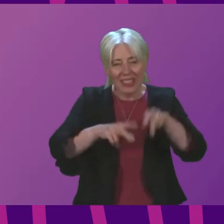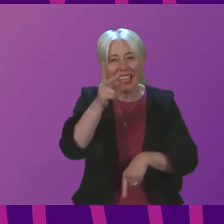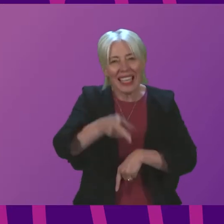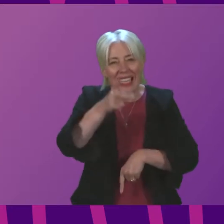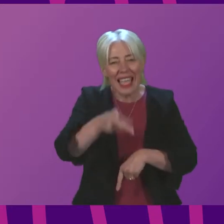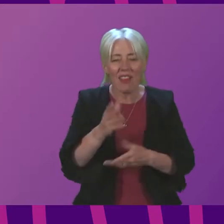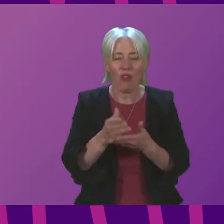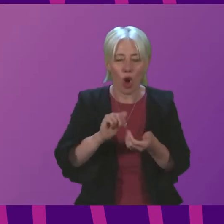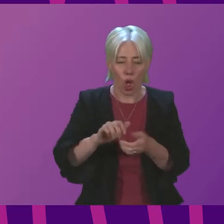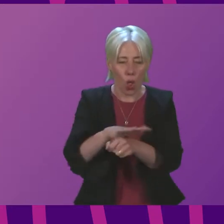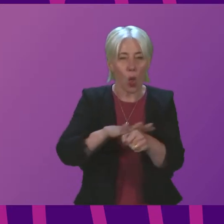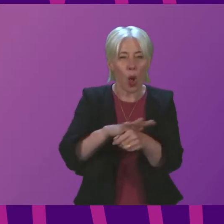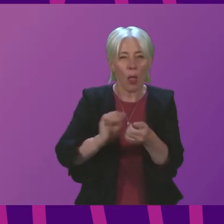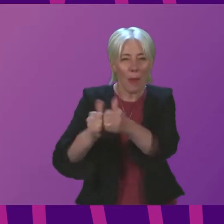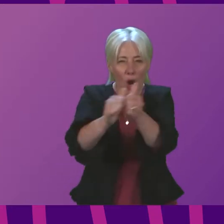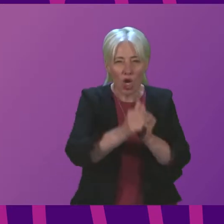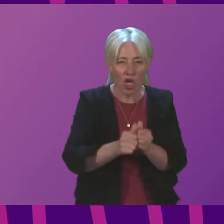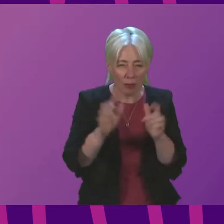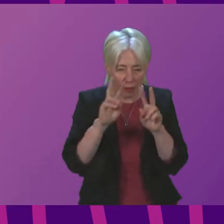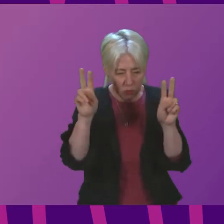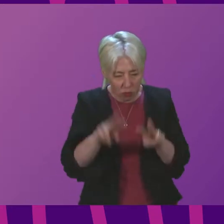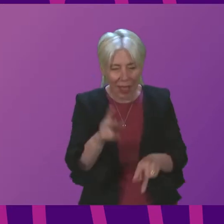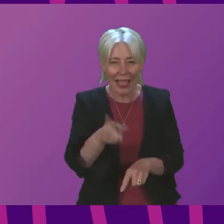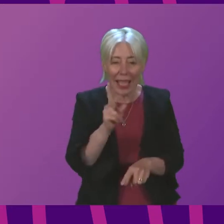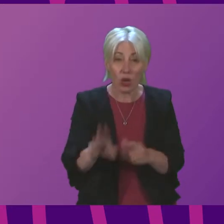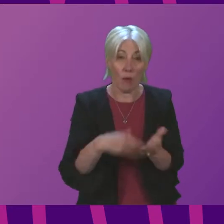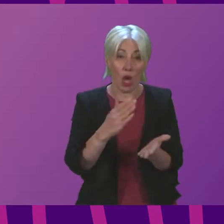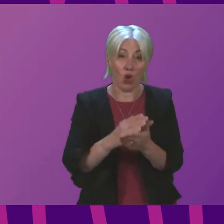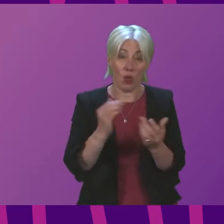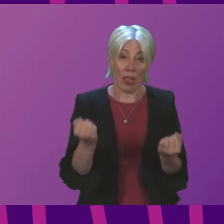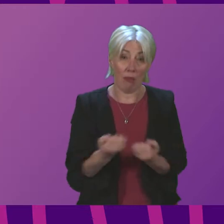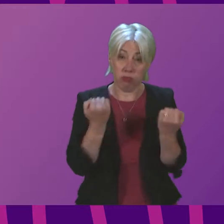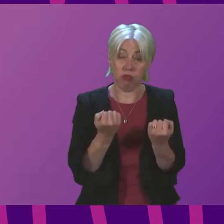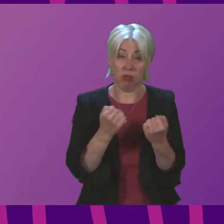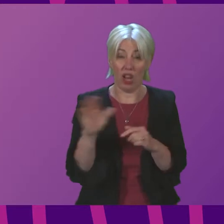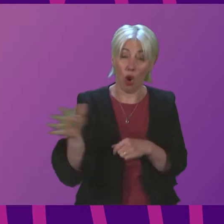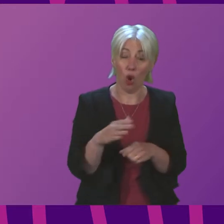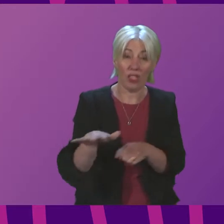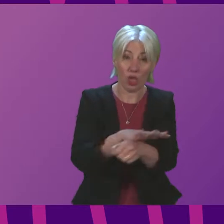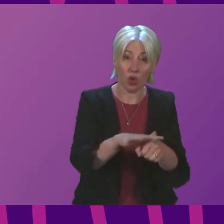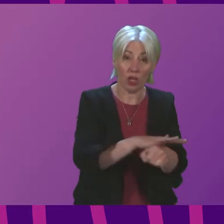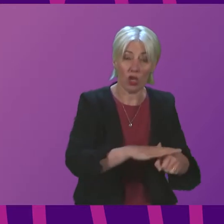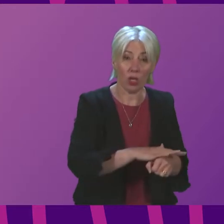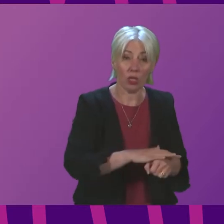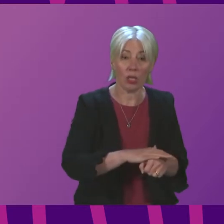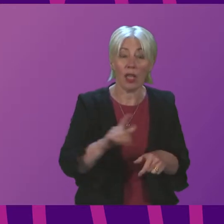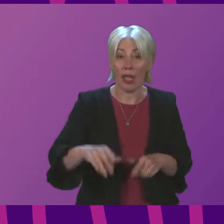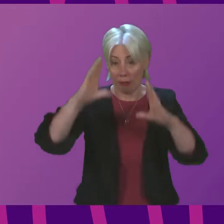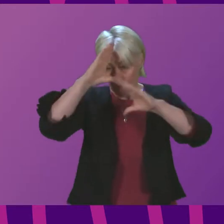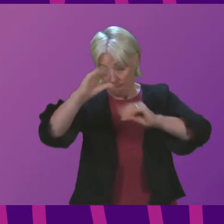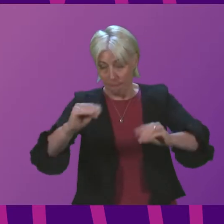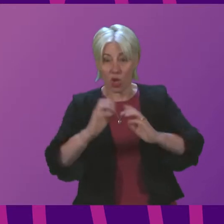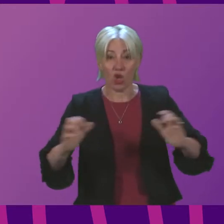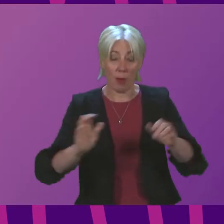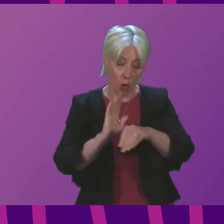local resilience partnerships to guarantee that we have resilience in all of these circumstances I can tell the chamber we are already over